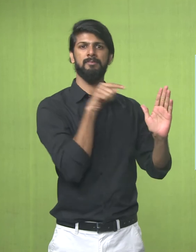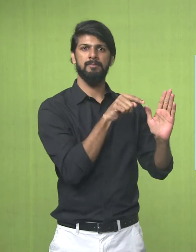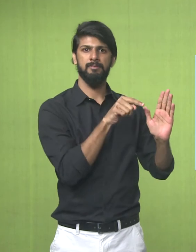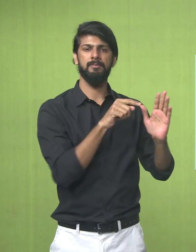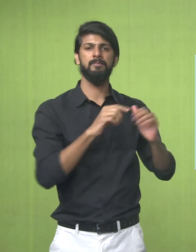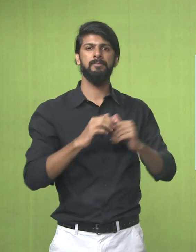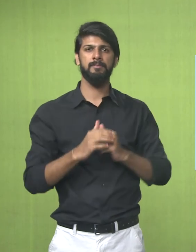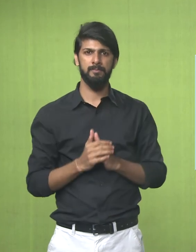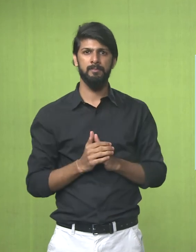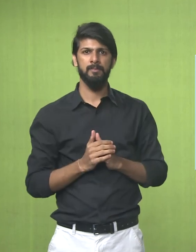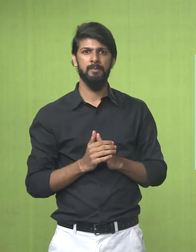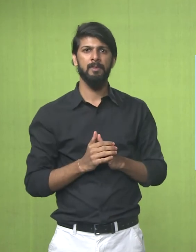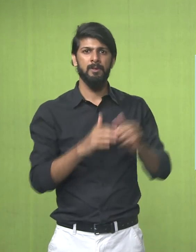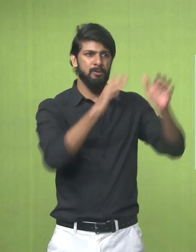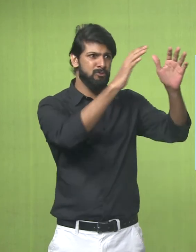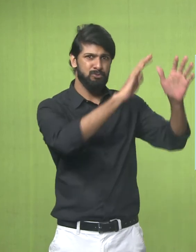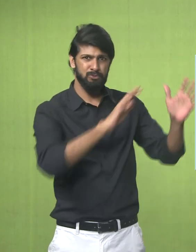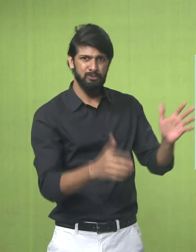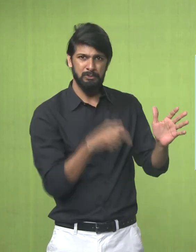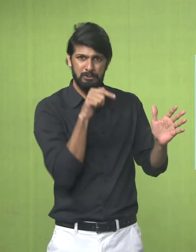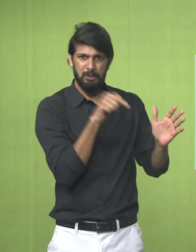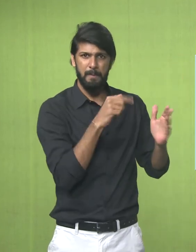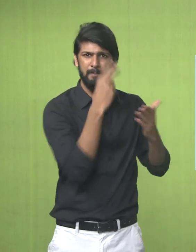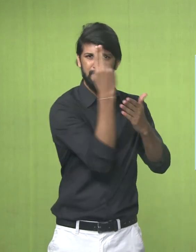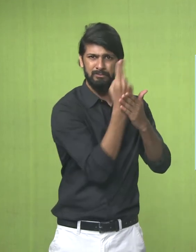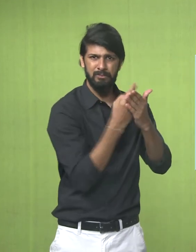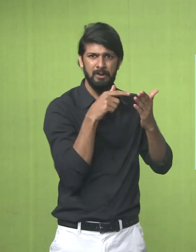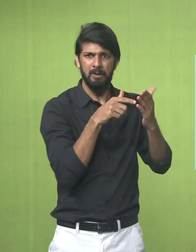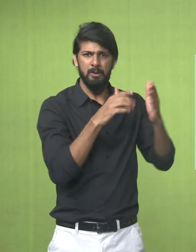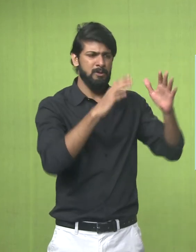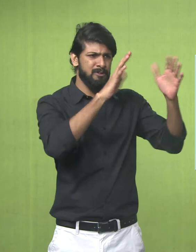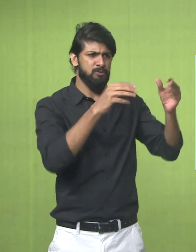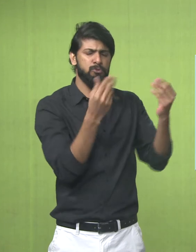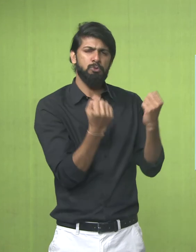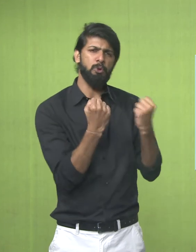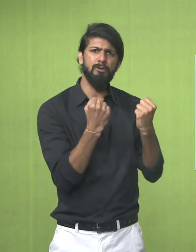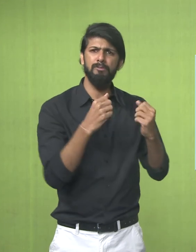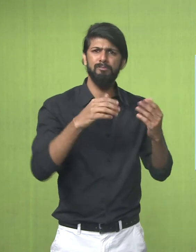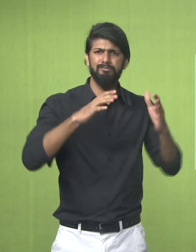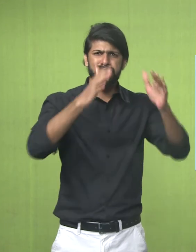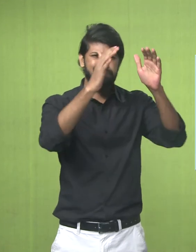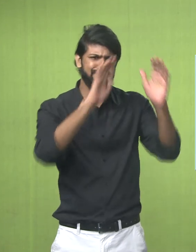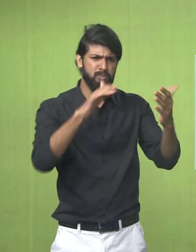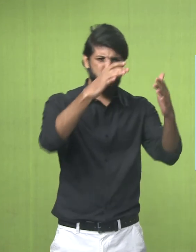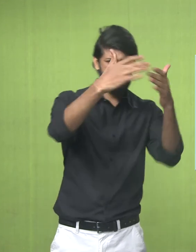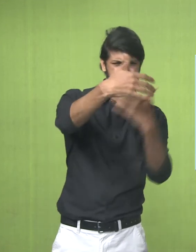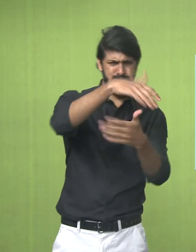figures These pottery Various jugs and jars are strong